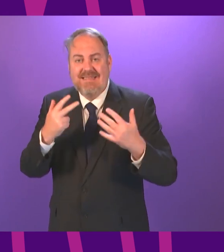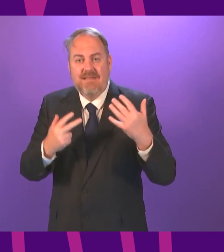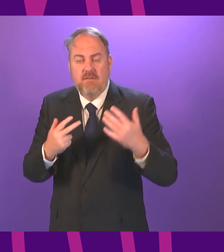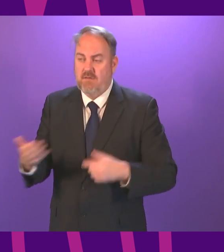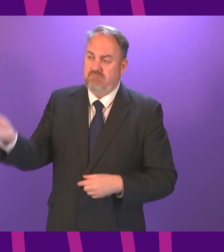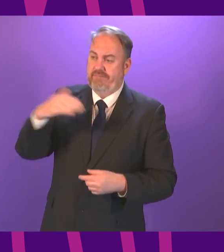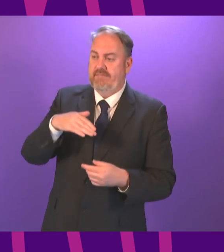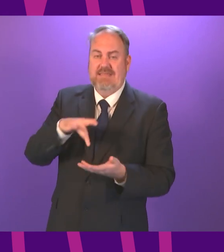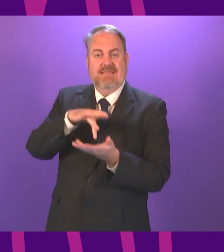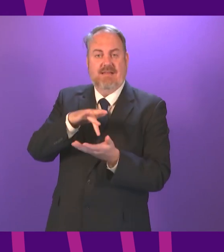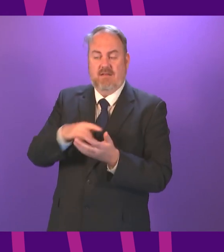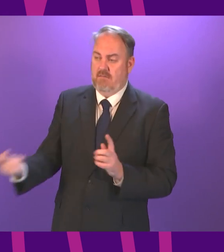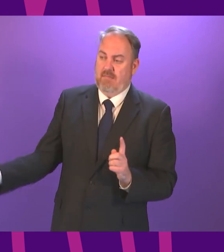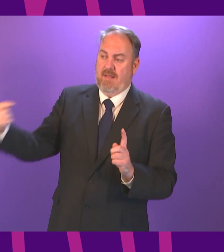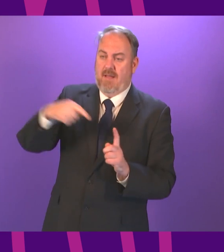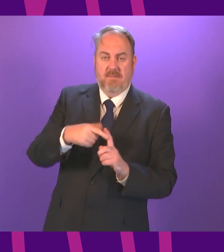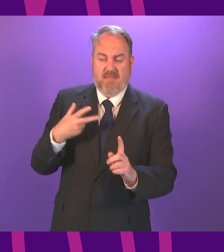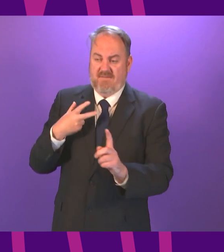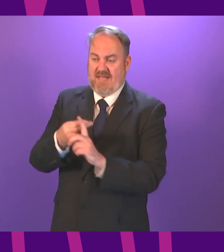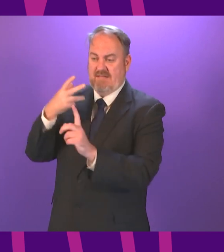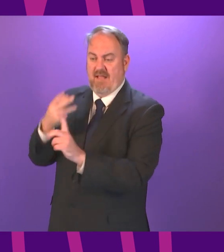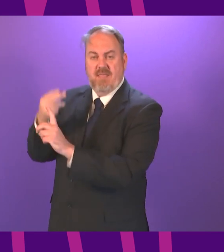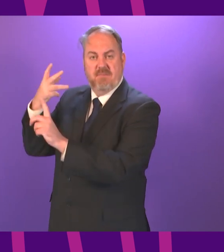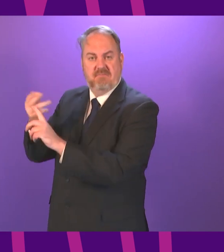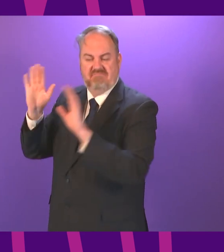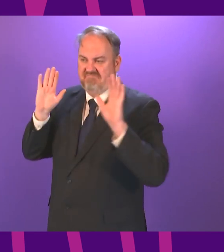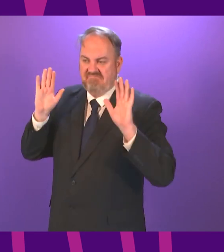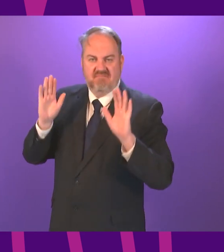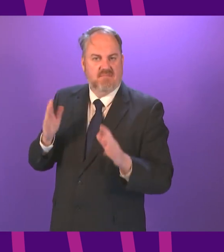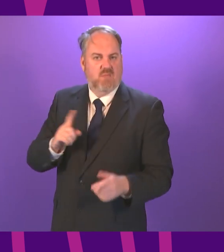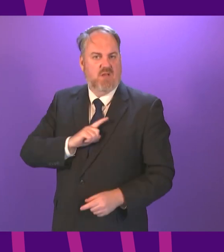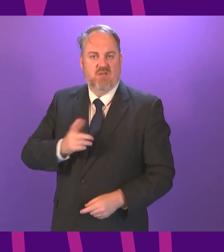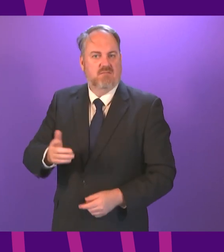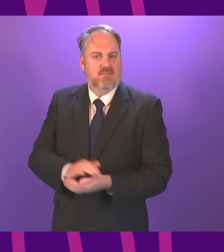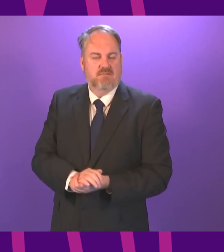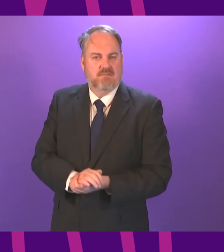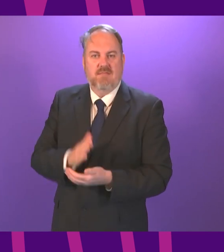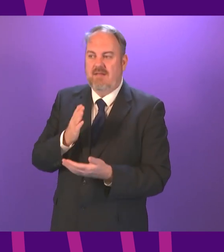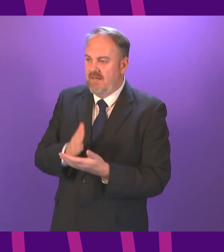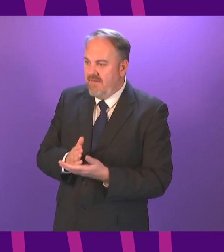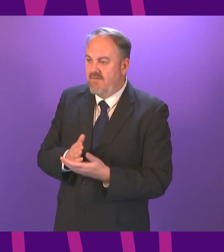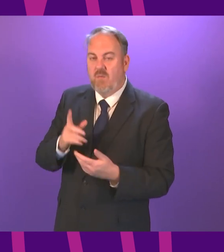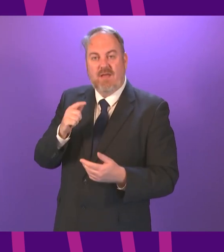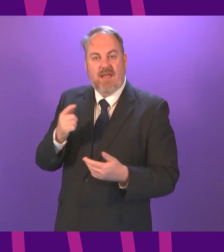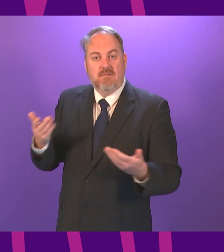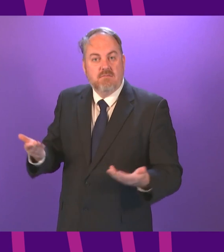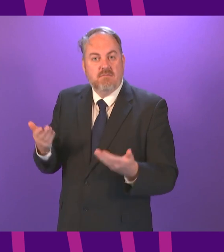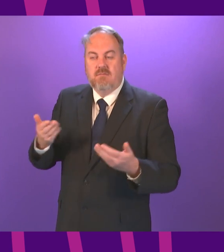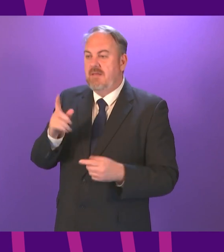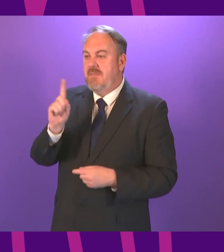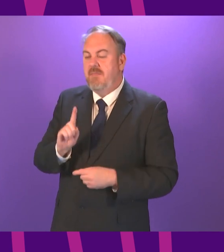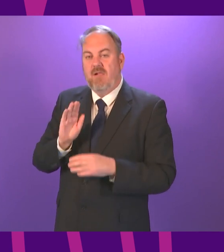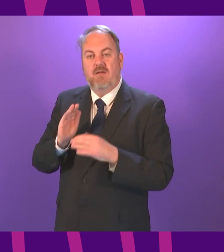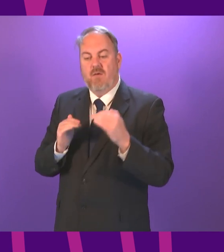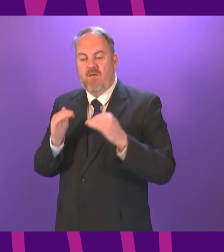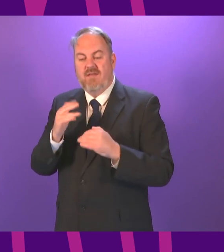now. I saw a tweet from the Health Secretary six hours ago that said that if there is some availability now for people aged 18 and above